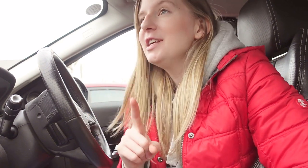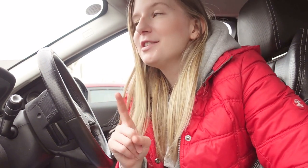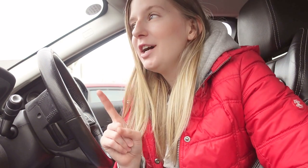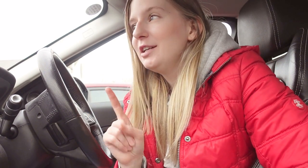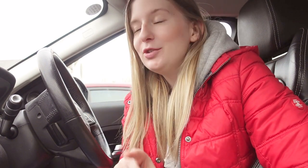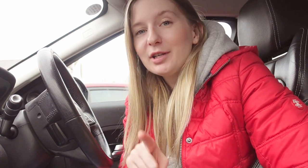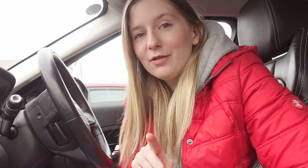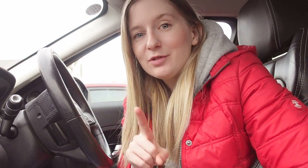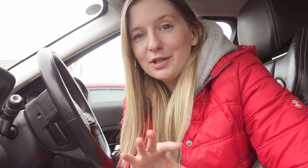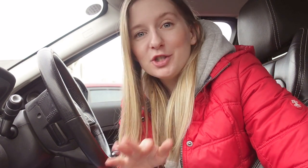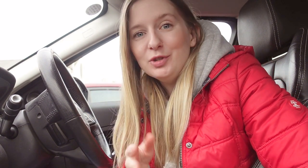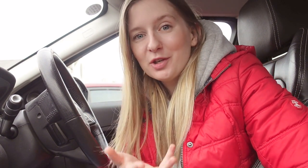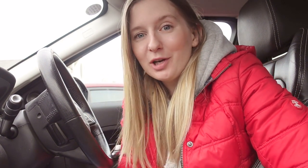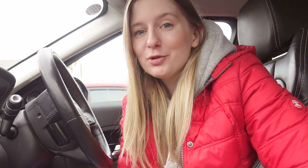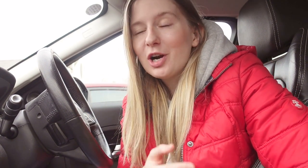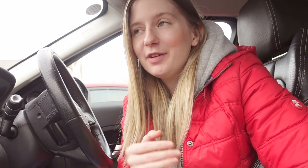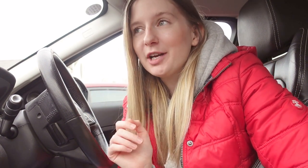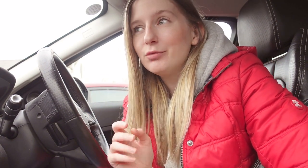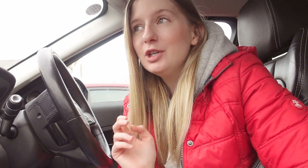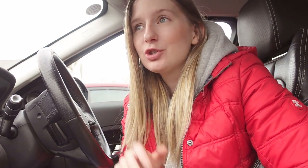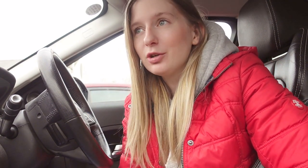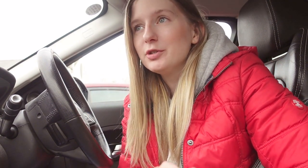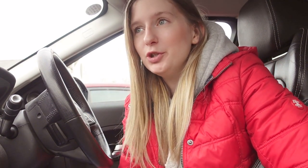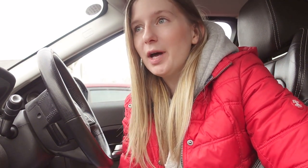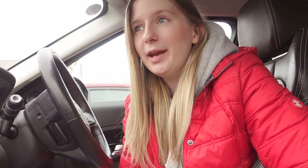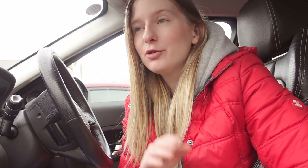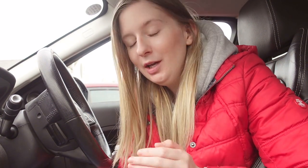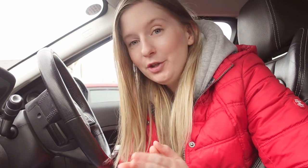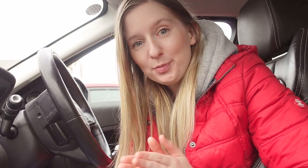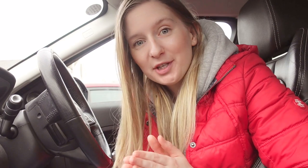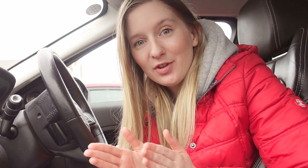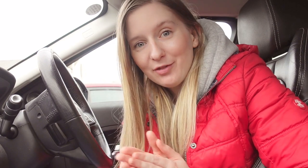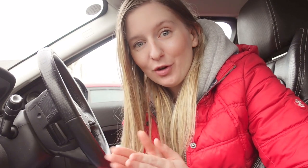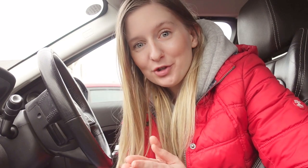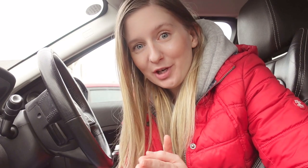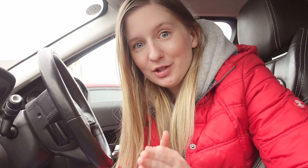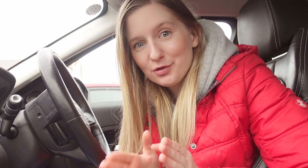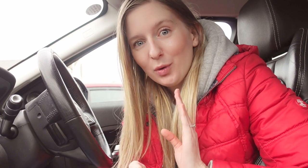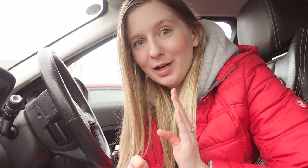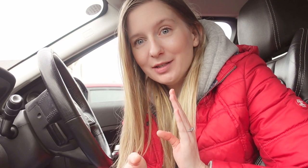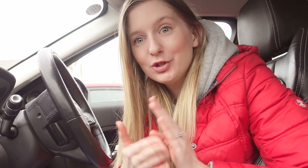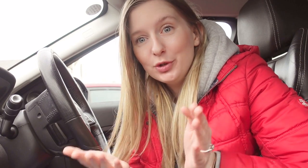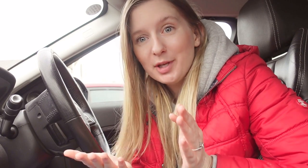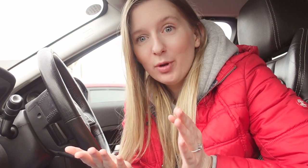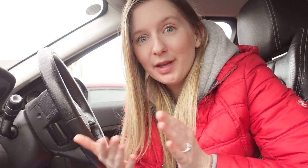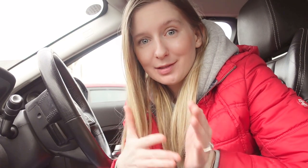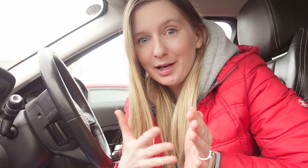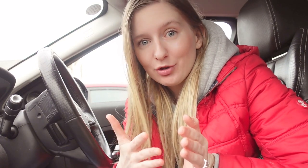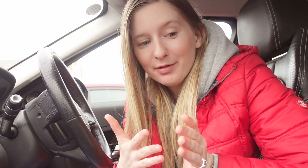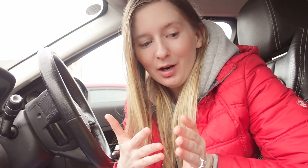thing is that I used to love to listen to music while I was driving and I really struggle to do that now just just because of the level of concentration that's required to do simple things like drive a